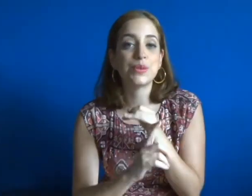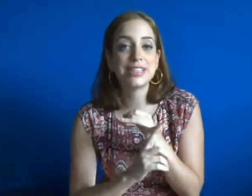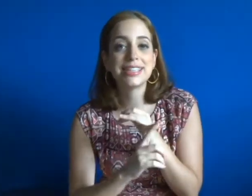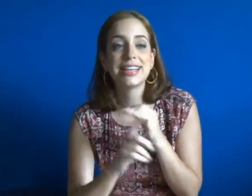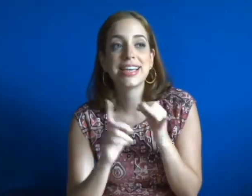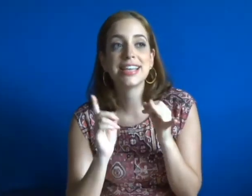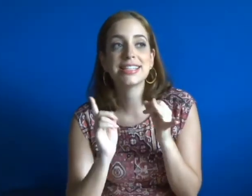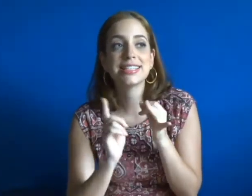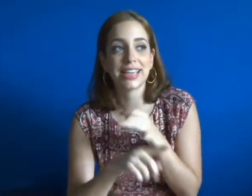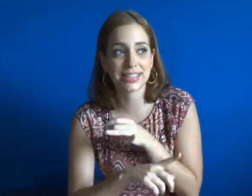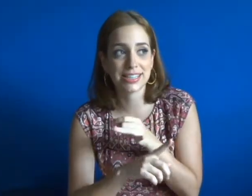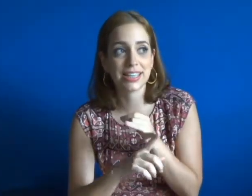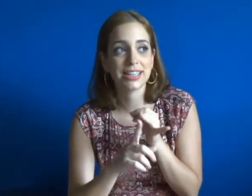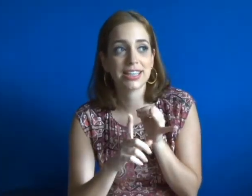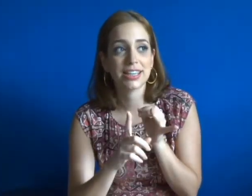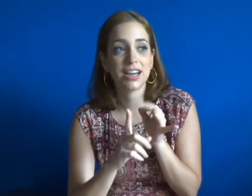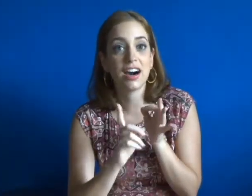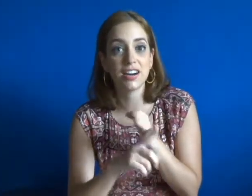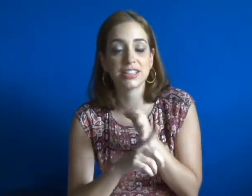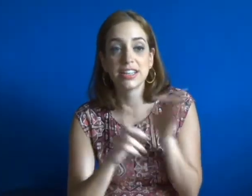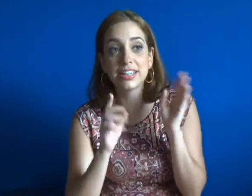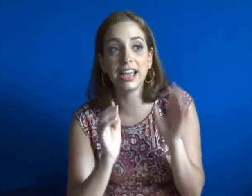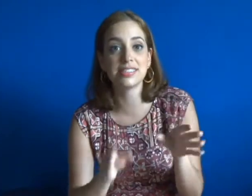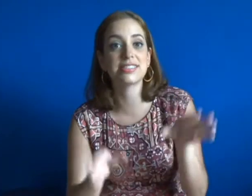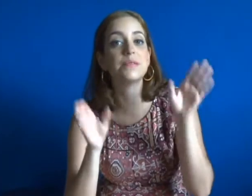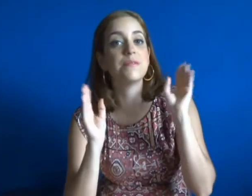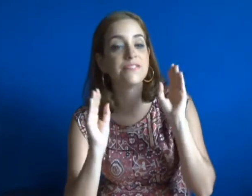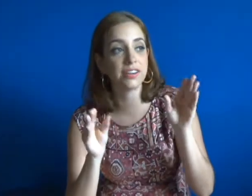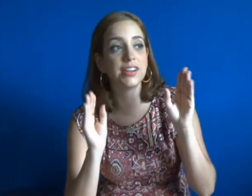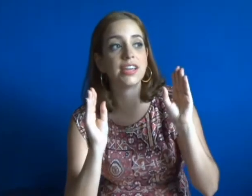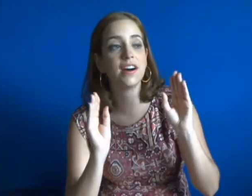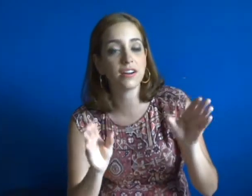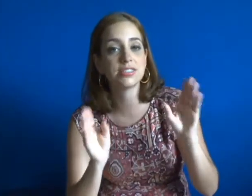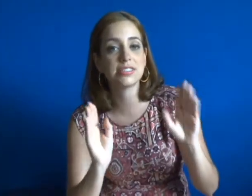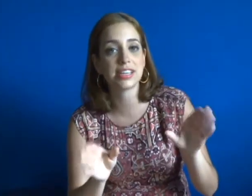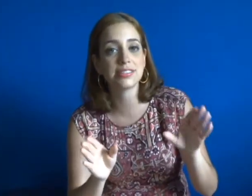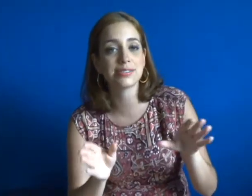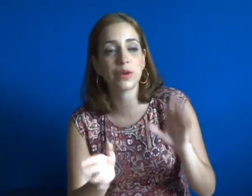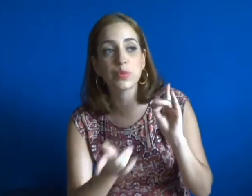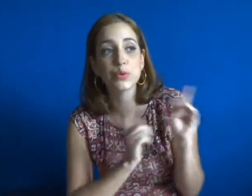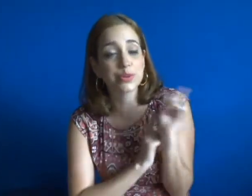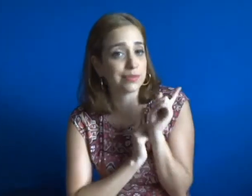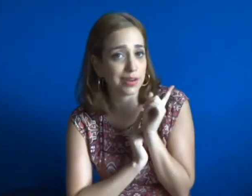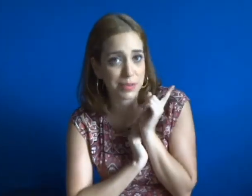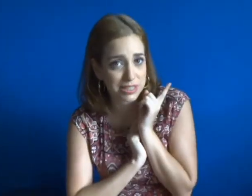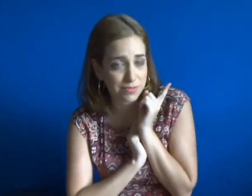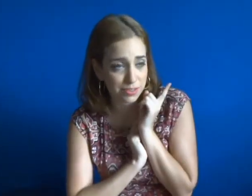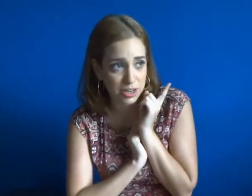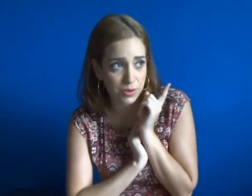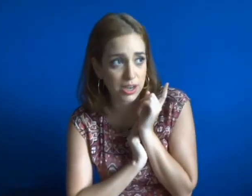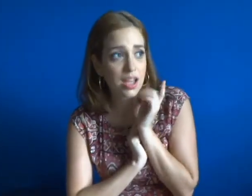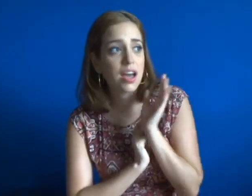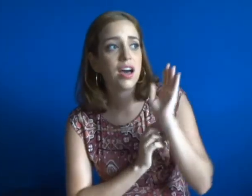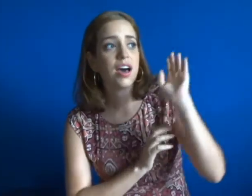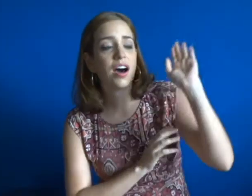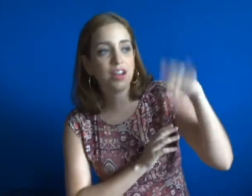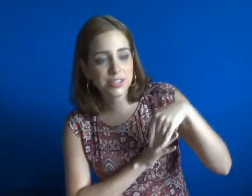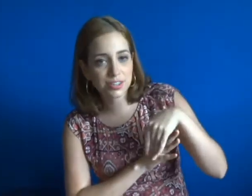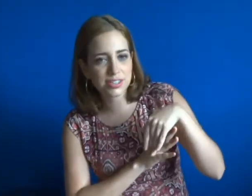sweet, sexy, hot. It has some very hot scenes, so I wouldn't recommend it for anyone under